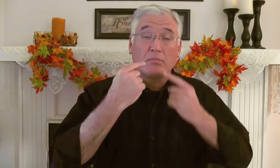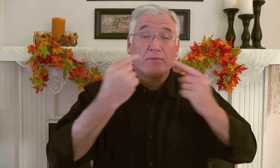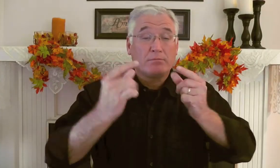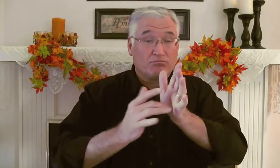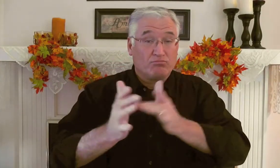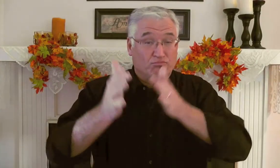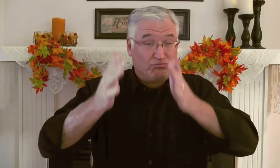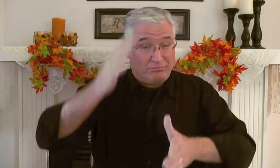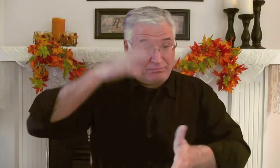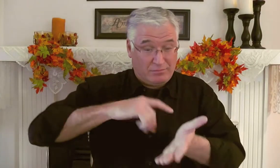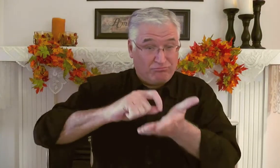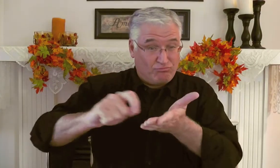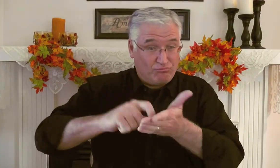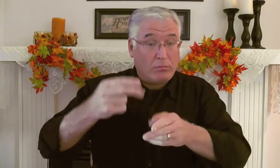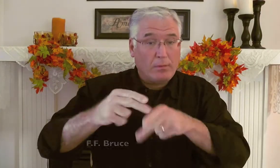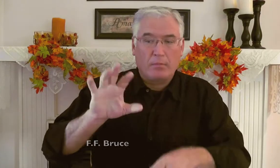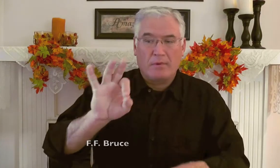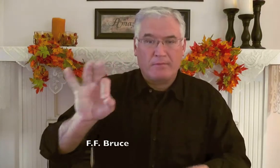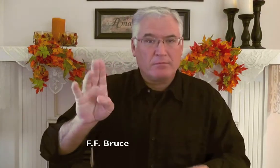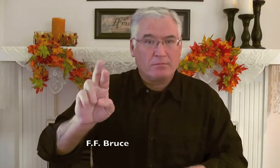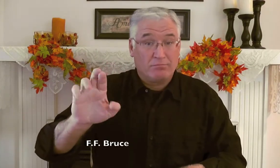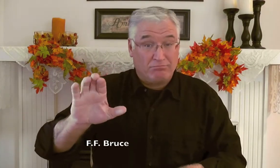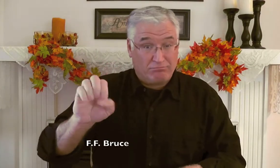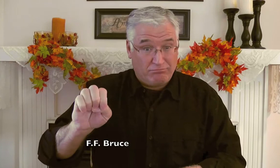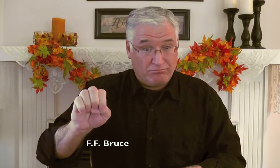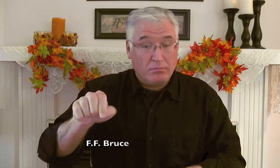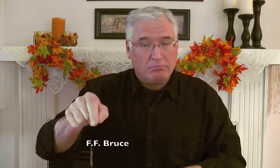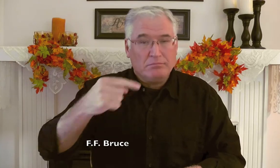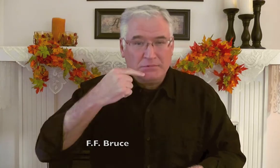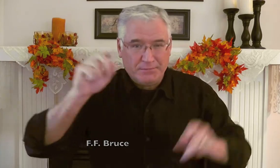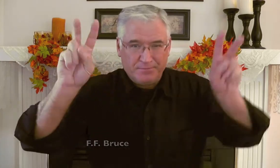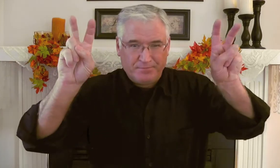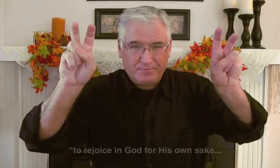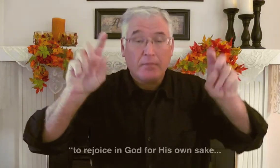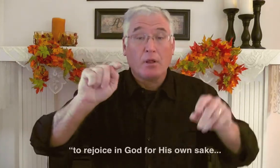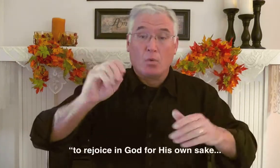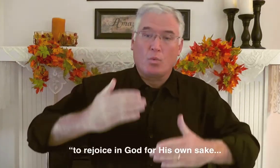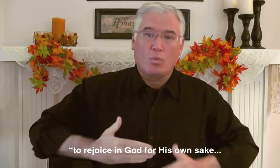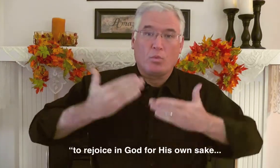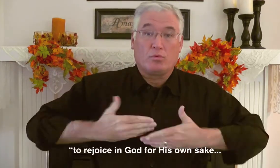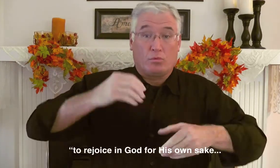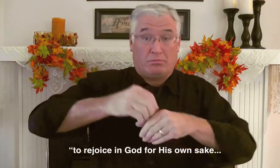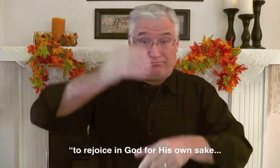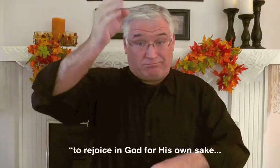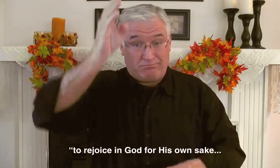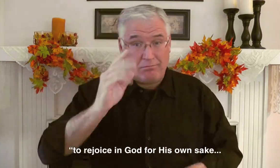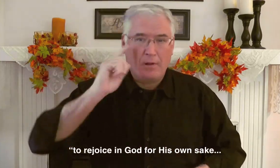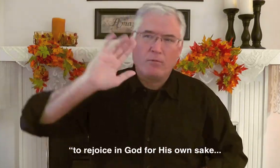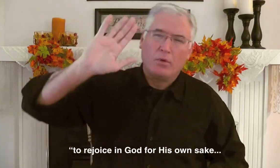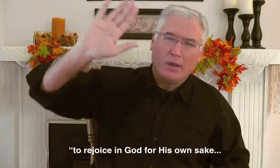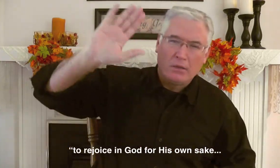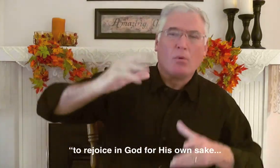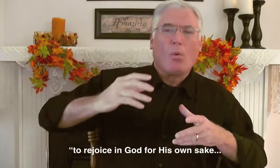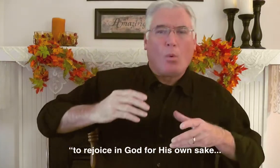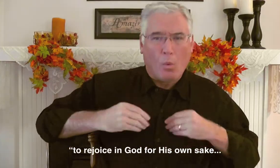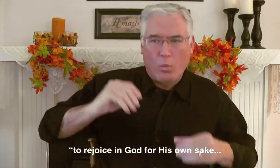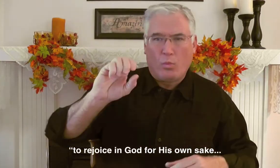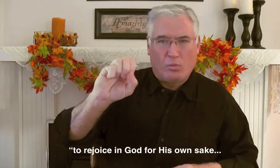One famous man, F.F. Bruce, he said for us to rejoice in